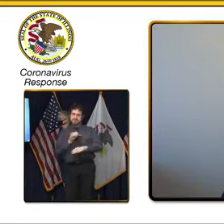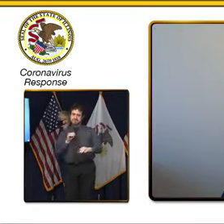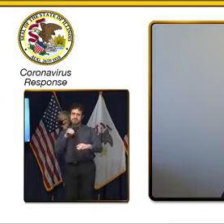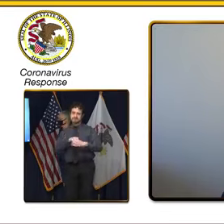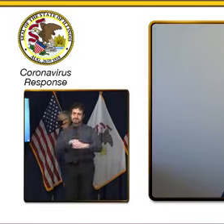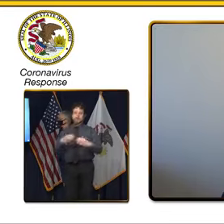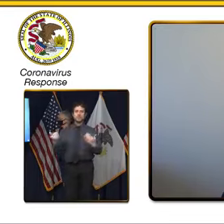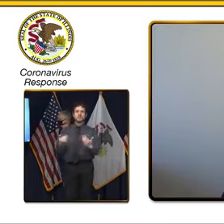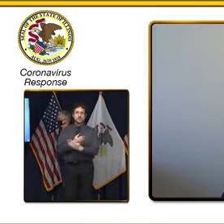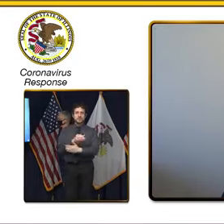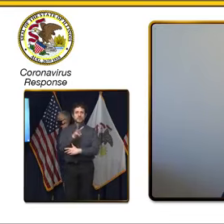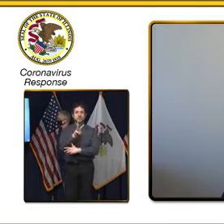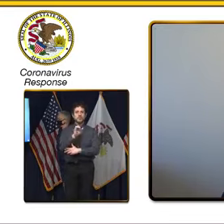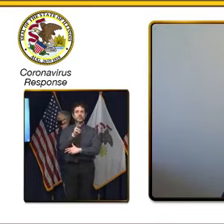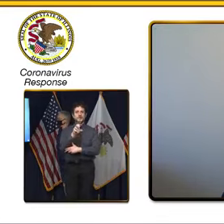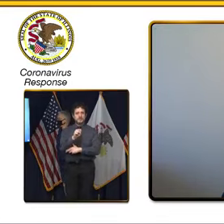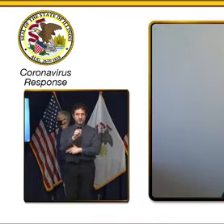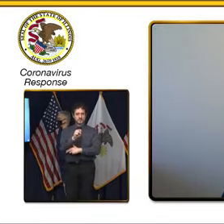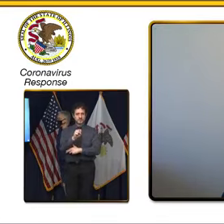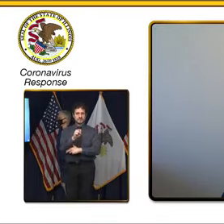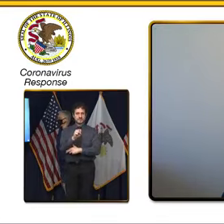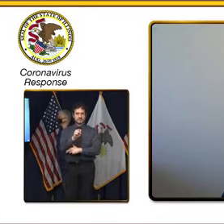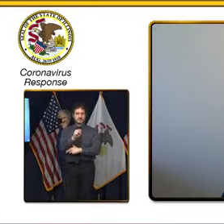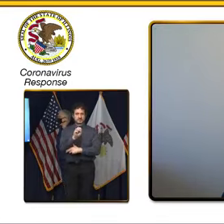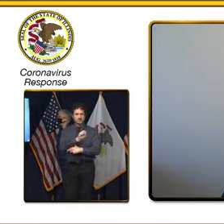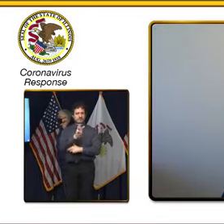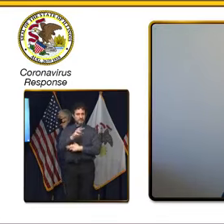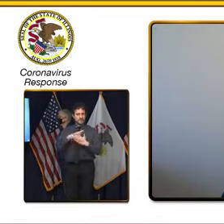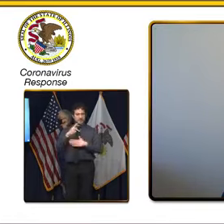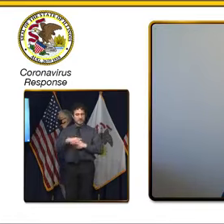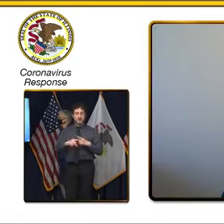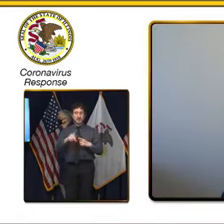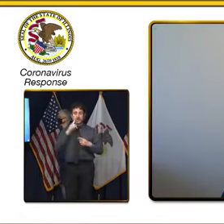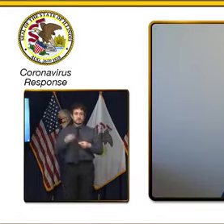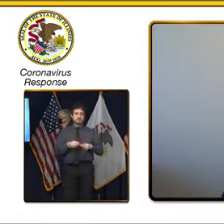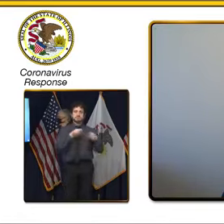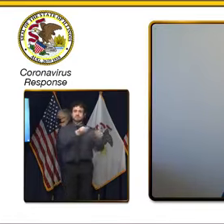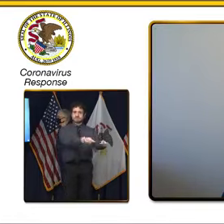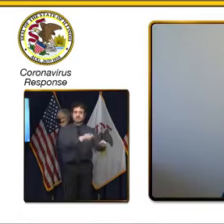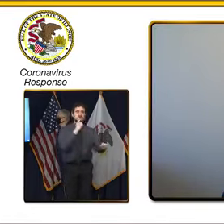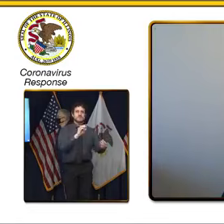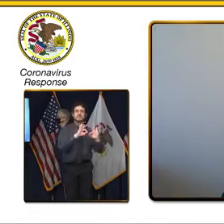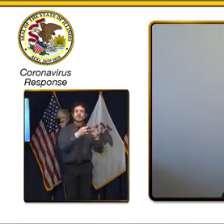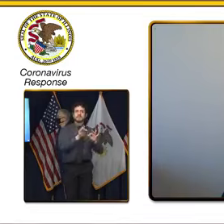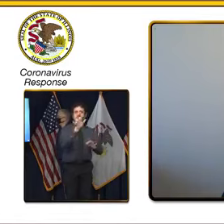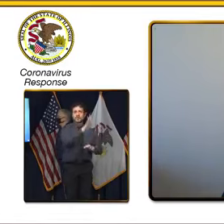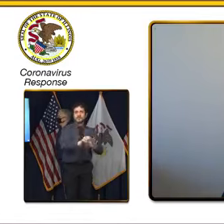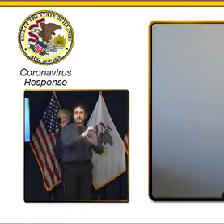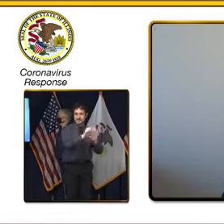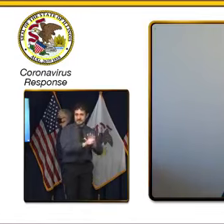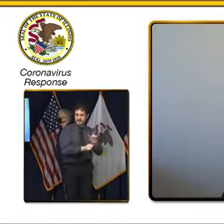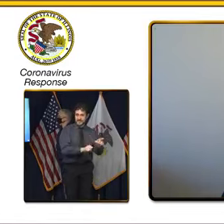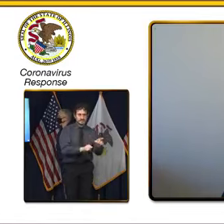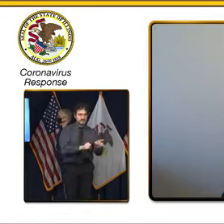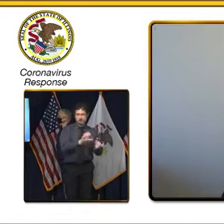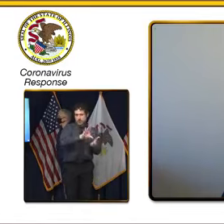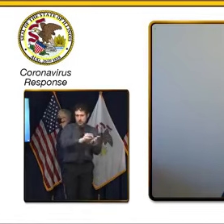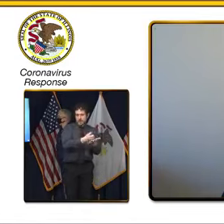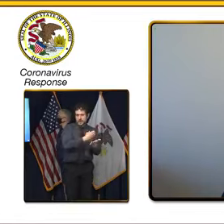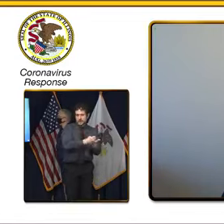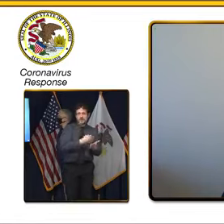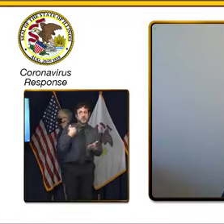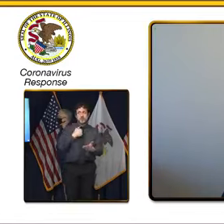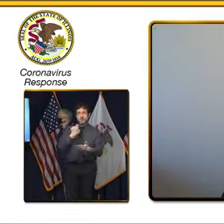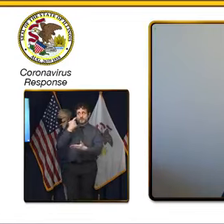licensed copy of Windows. Work has already begun to get tech to families across the state. We received a COVID relief grant in the